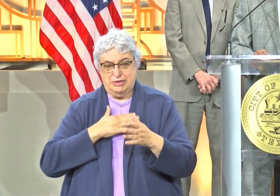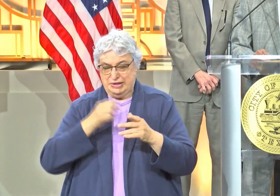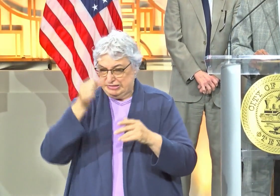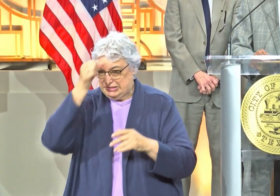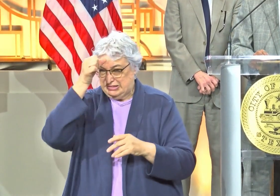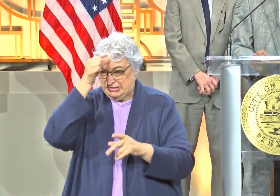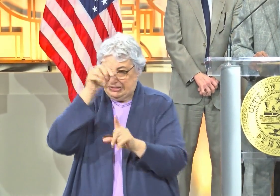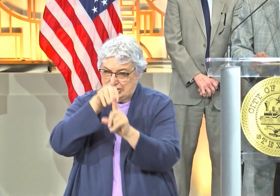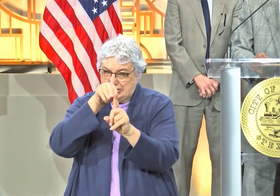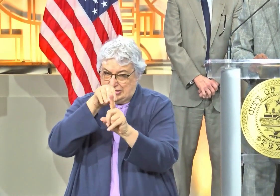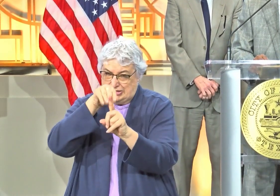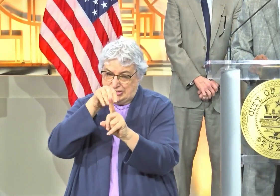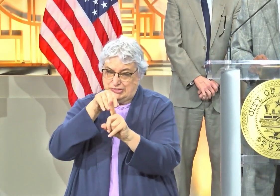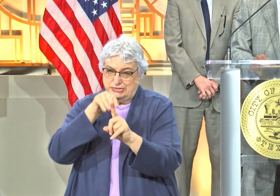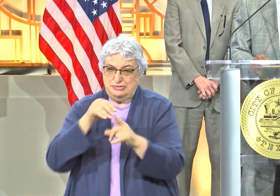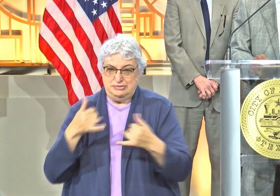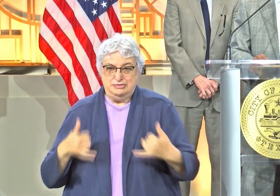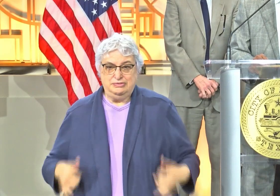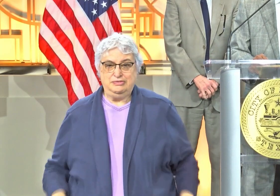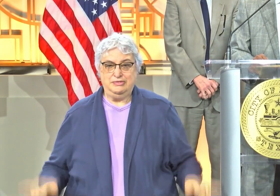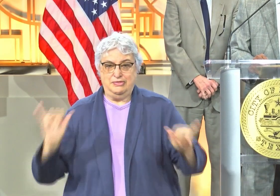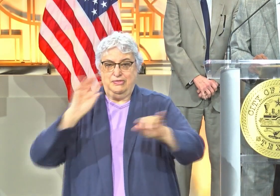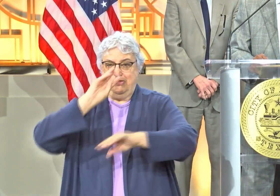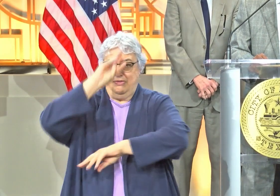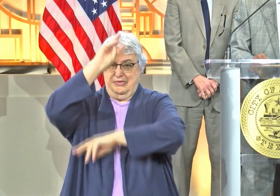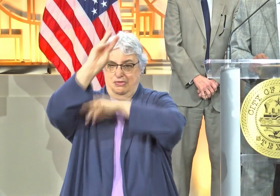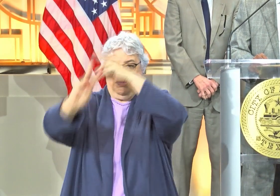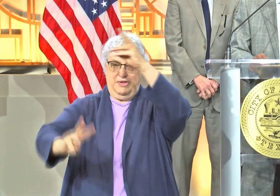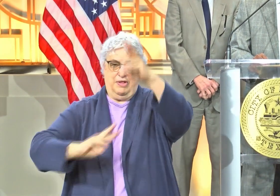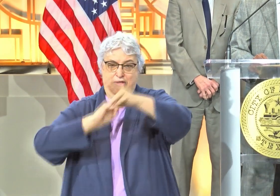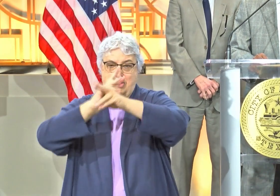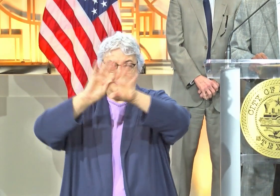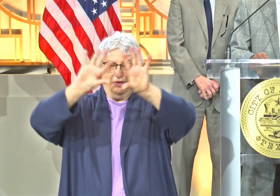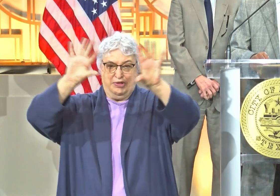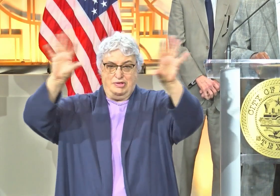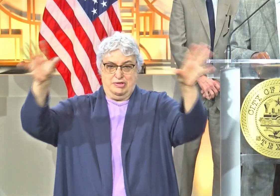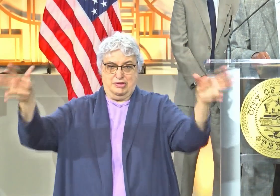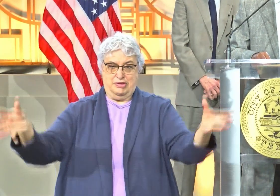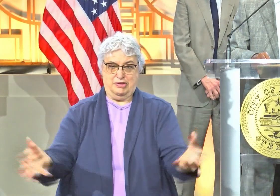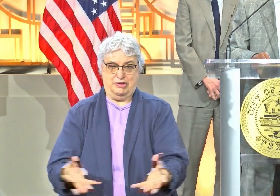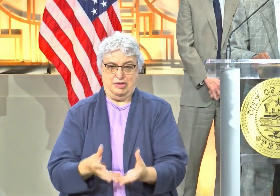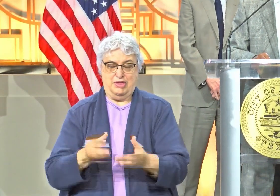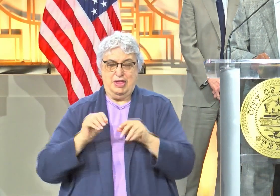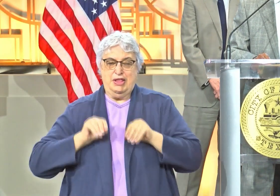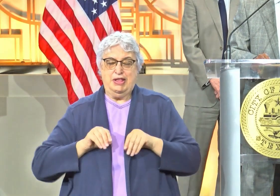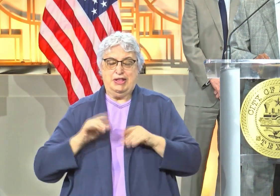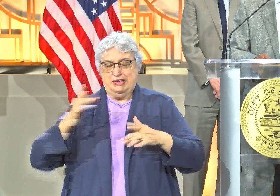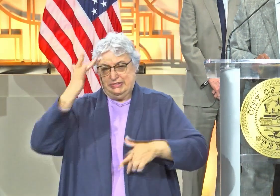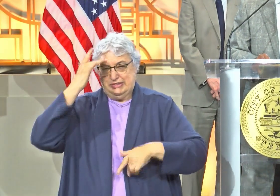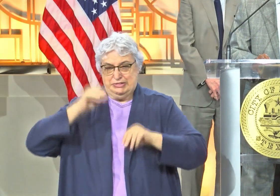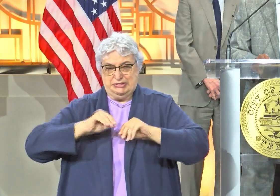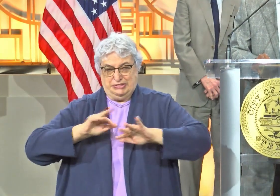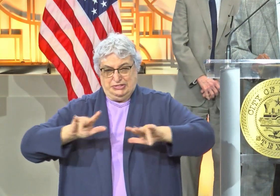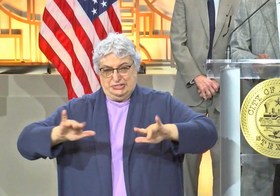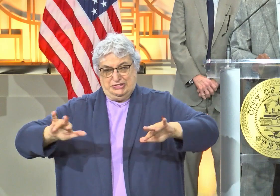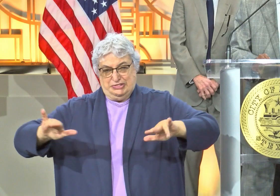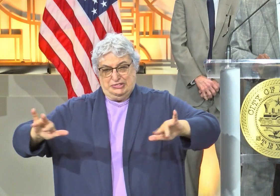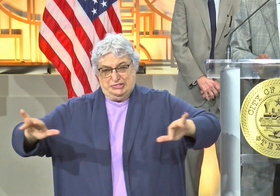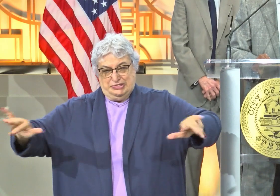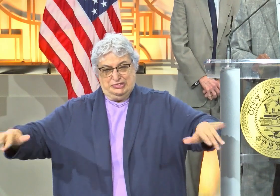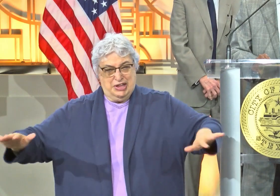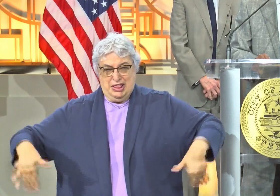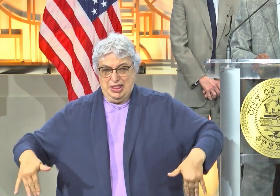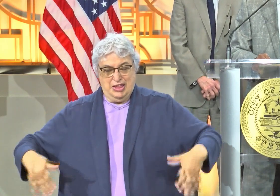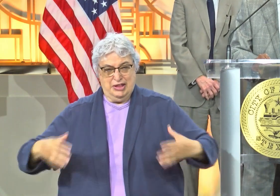that we are fighting a global pandemic, and we are not anywhere out of the woods. In